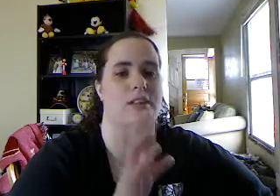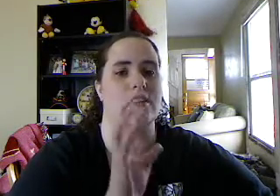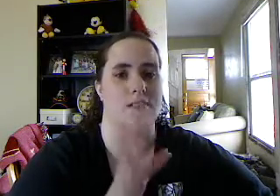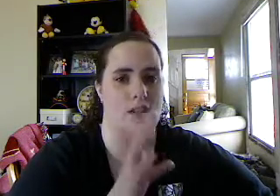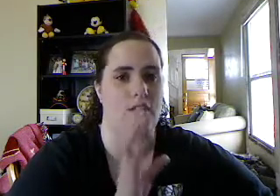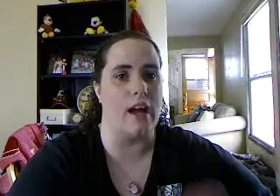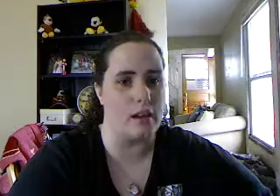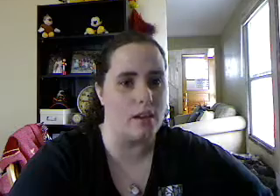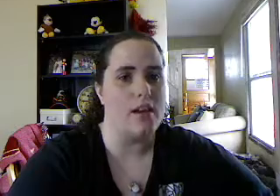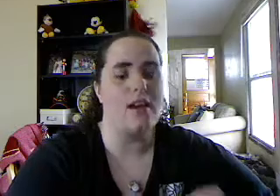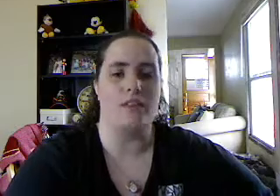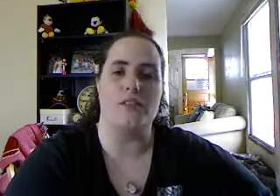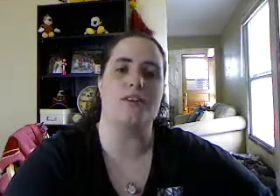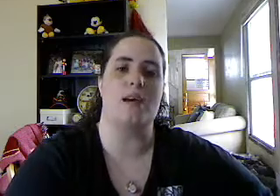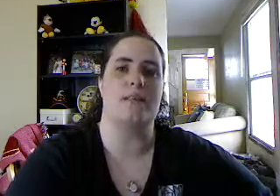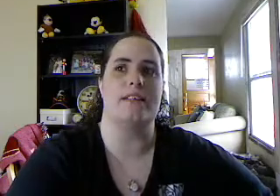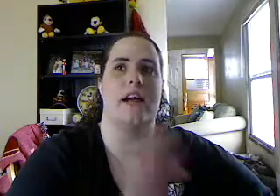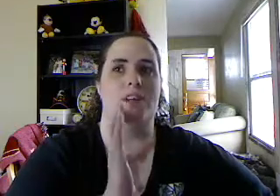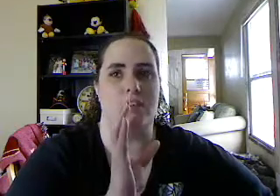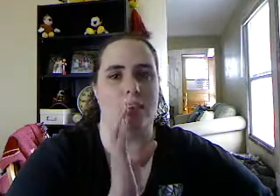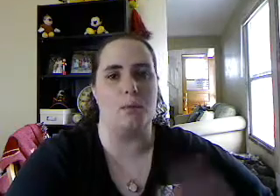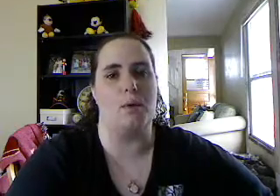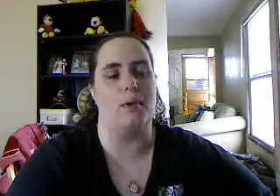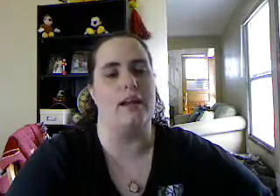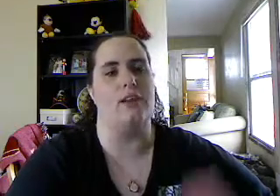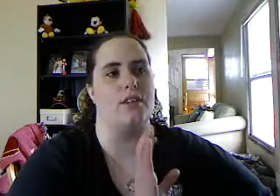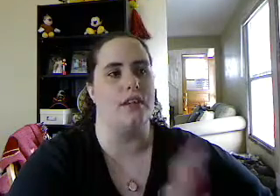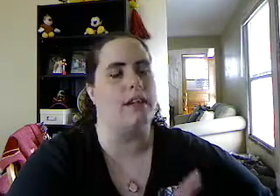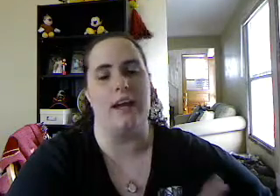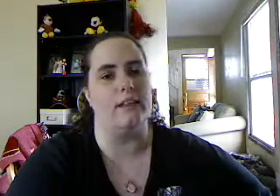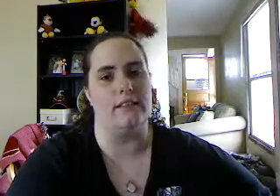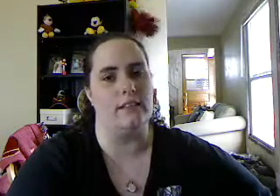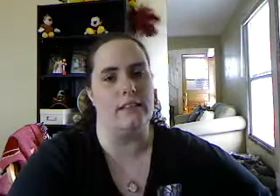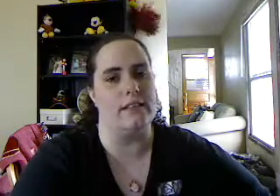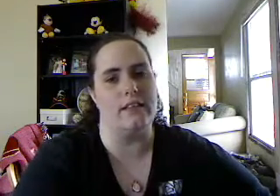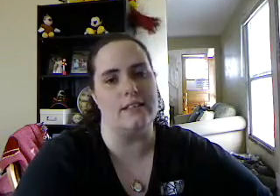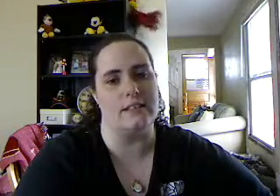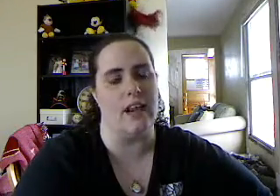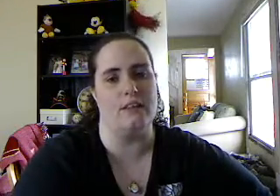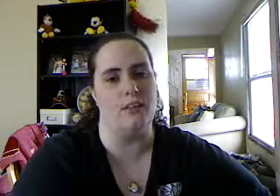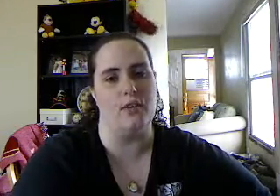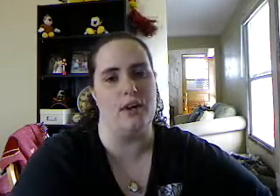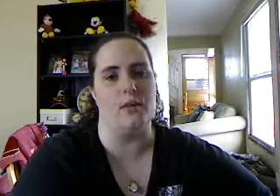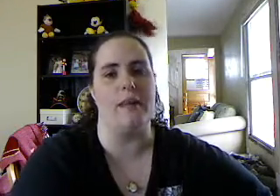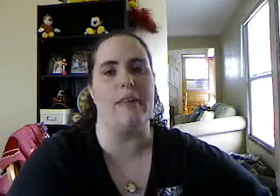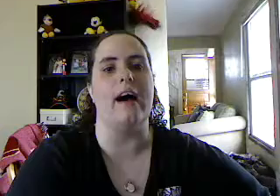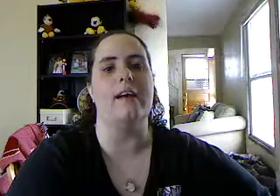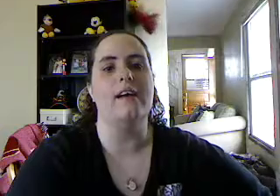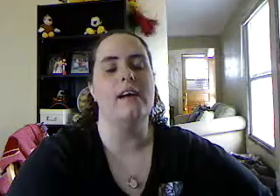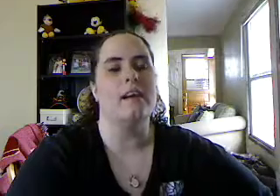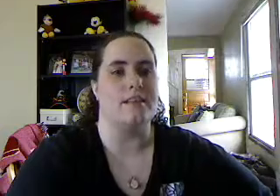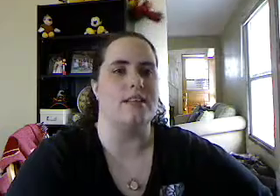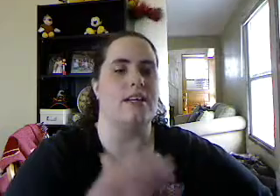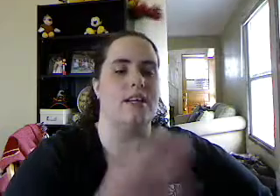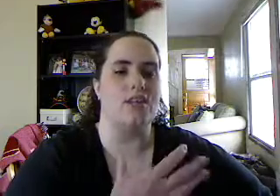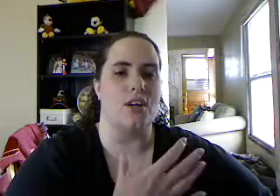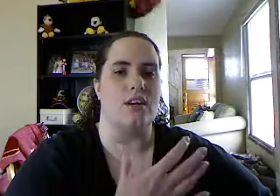to just, you know, not, the first time I did it, I drank a little bit, put it down, drink, and I didn't, that's, I don't recommend that. Because the initial